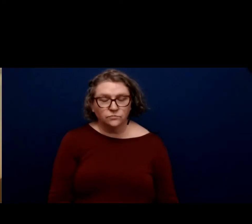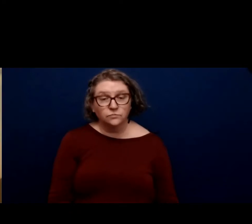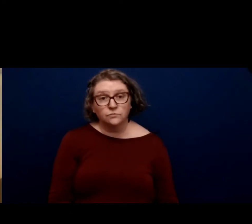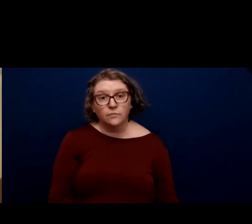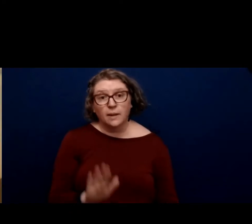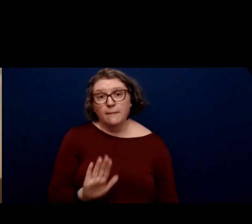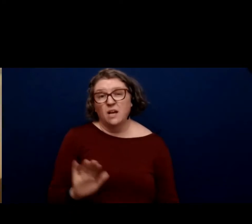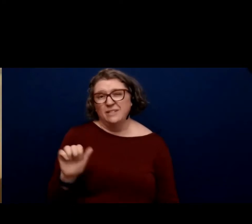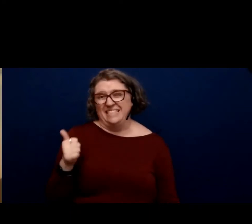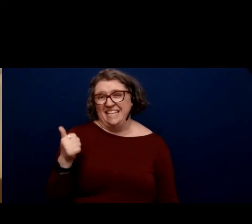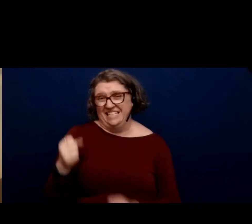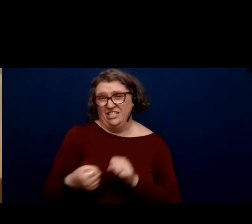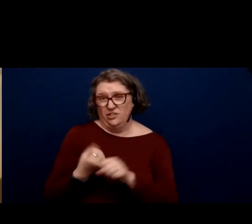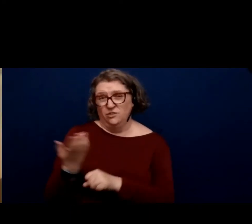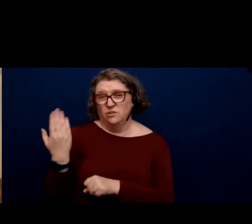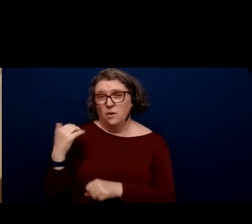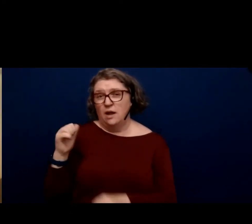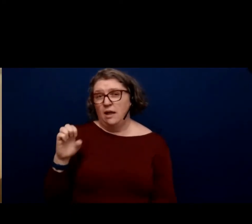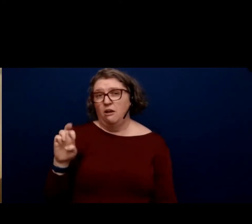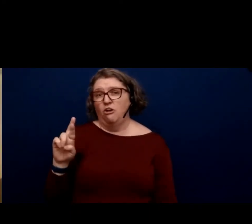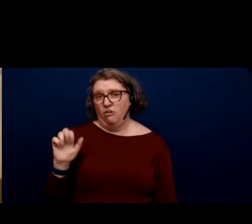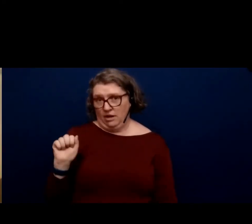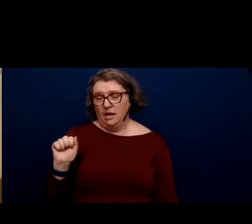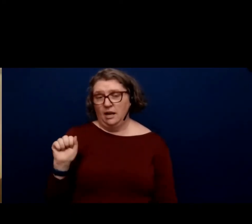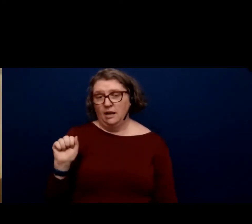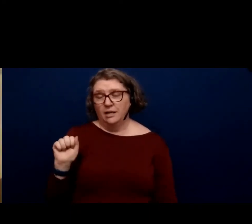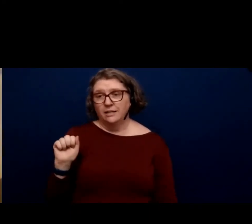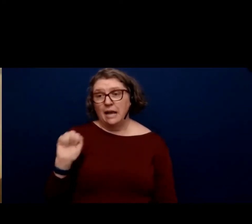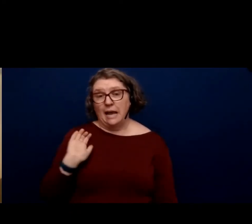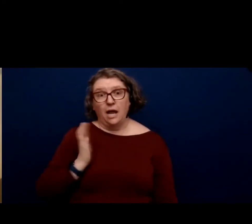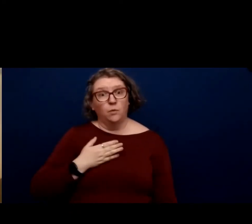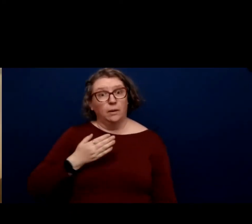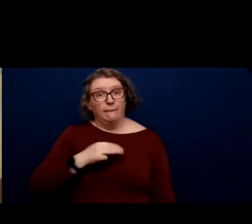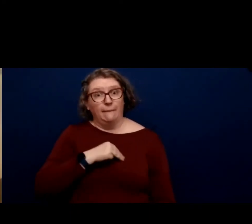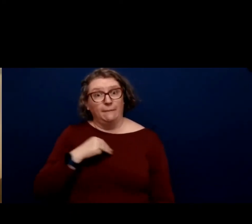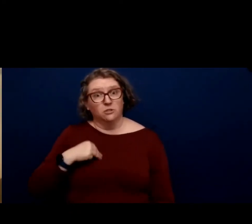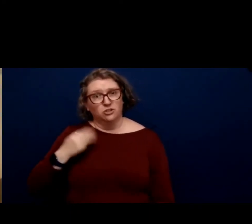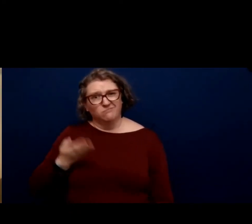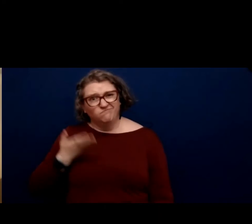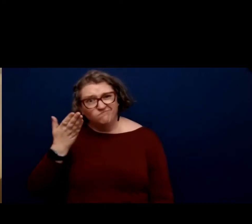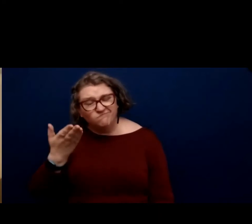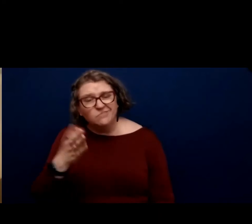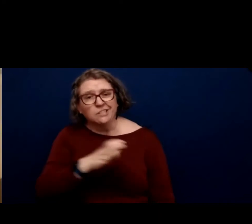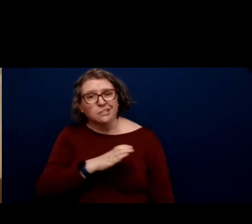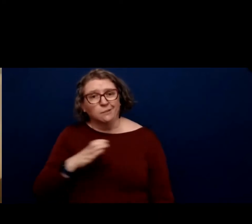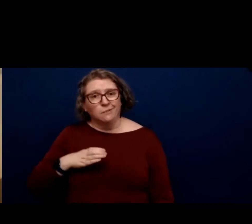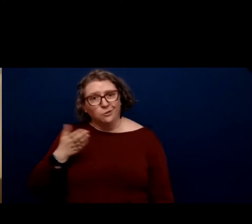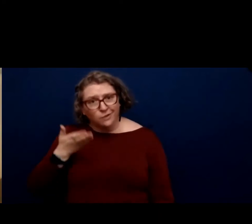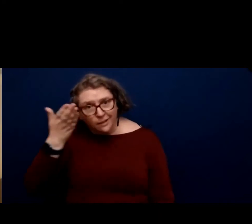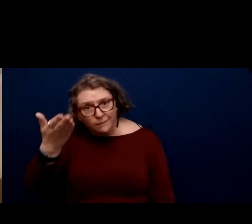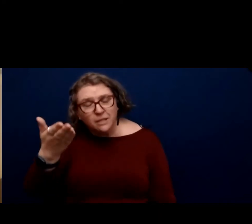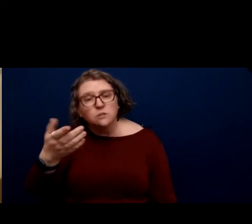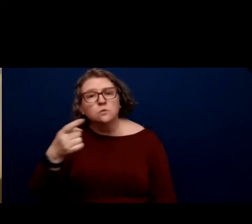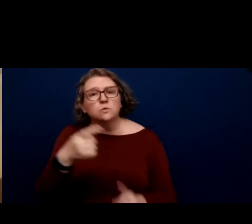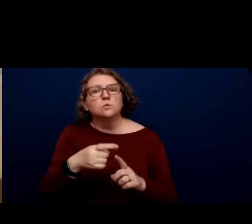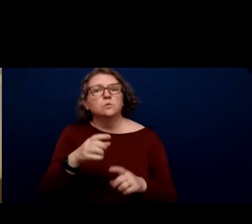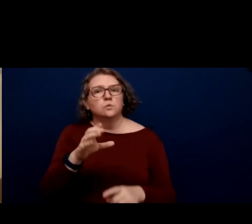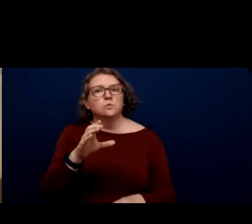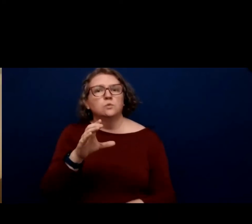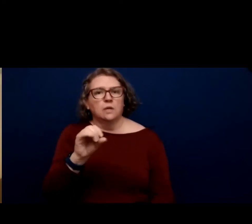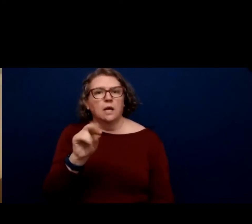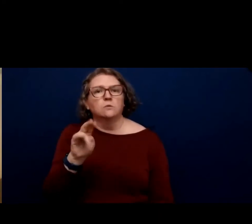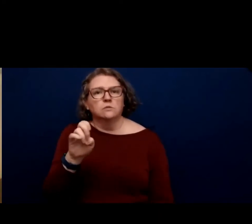based on a recommendation from really its membership, and a committee made a recommendation to council to no